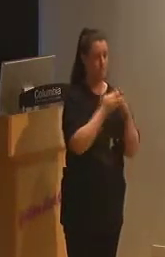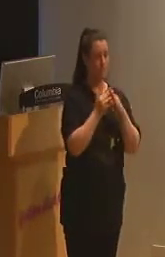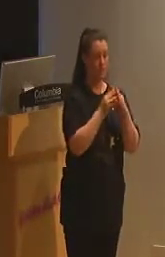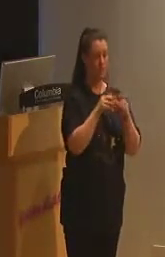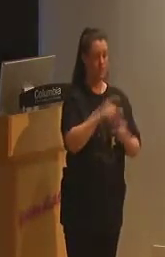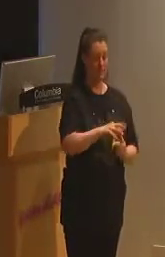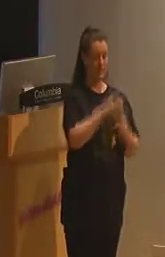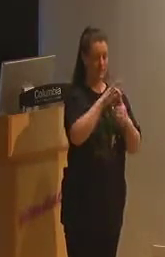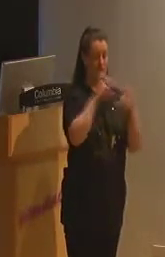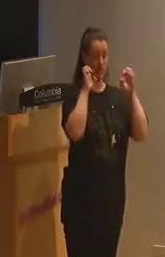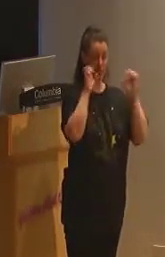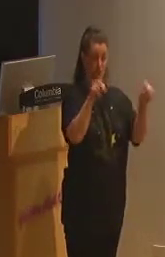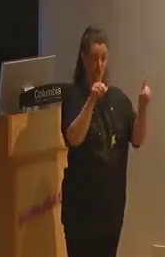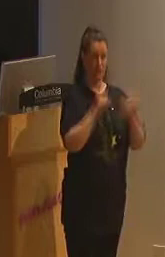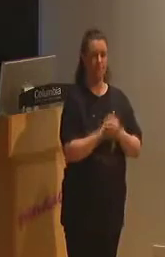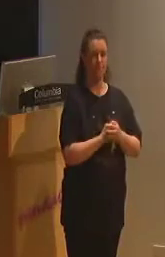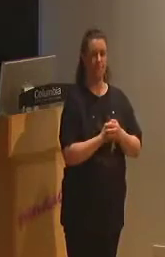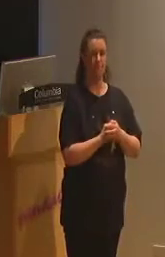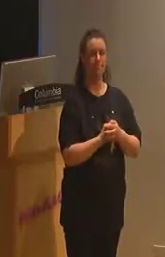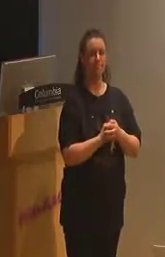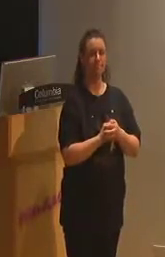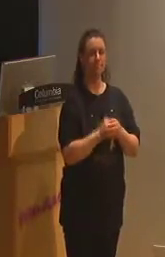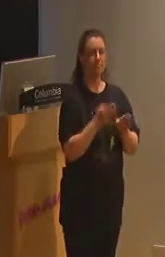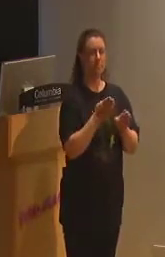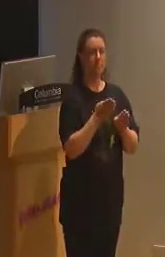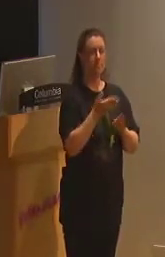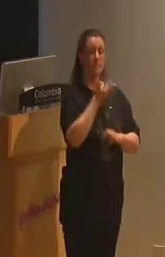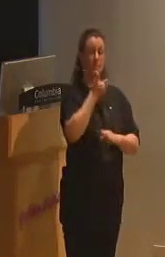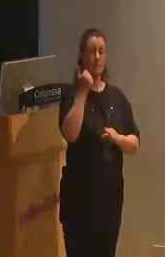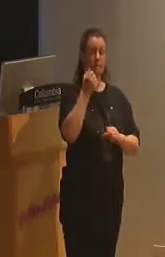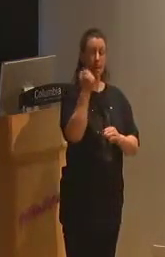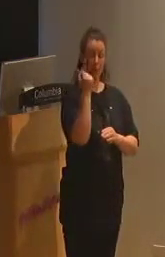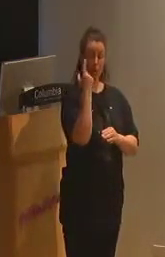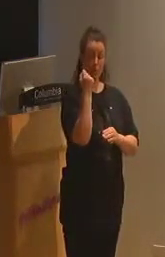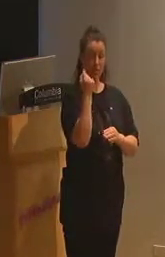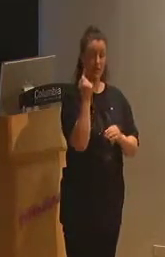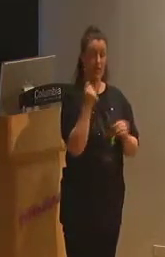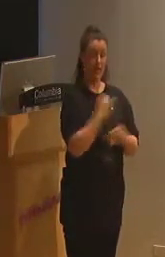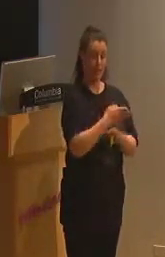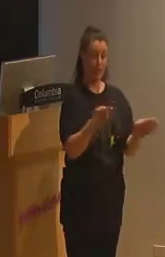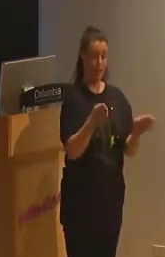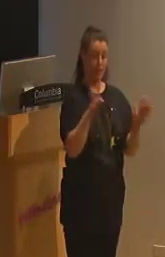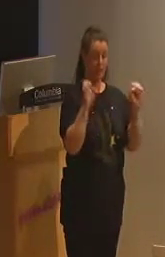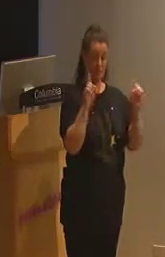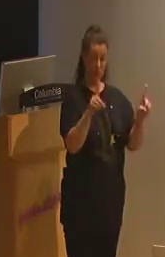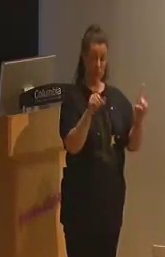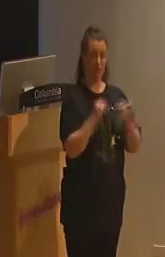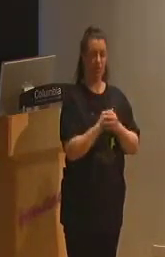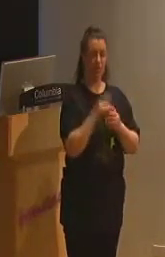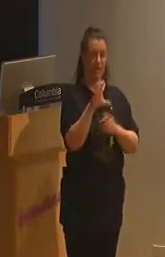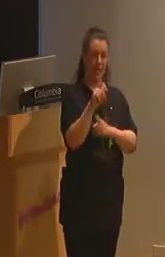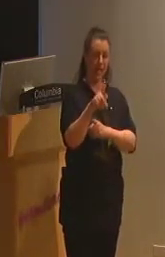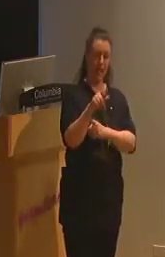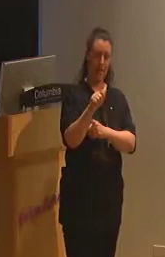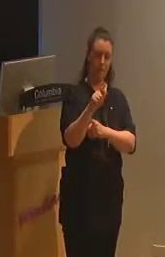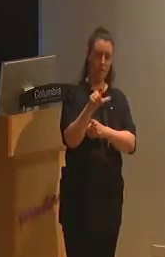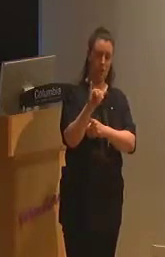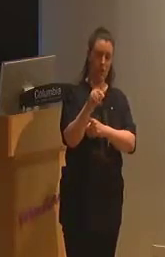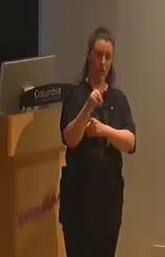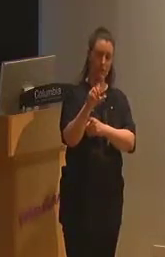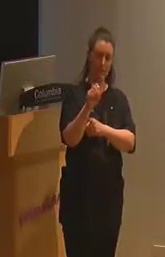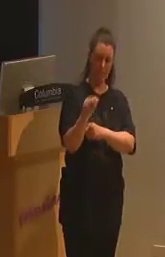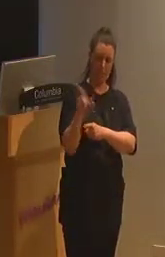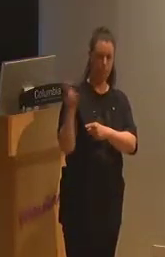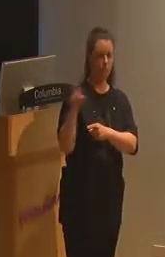In order to better understand issues surrounding public education in the neoliberal era of capitalism, Danielle Mazur